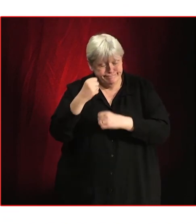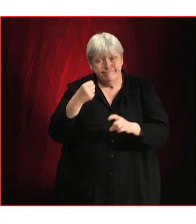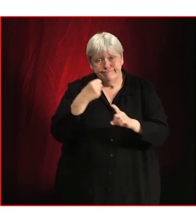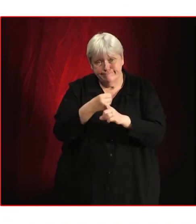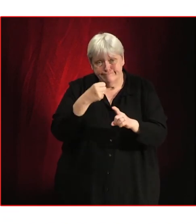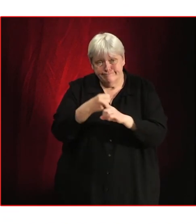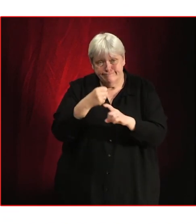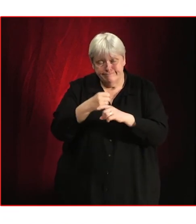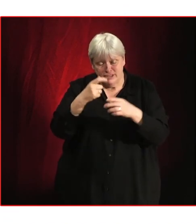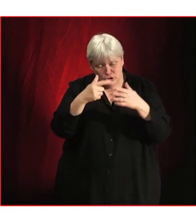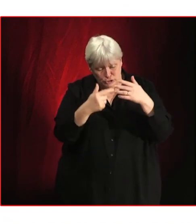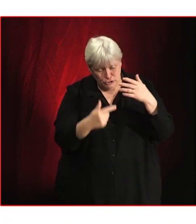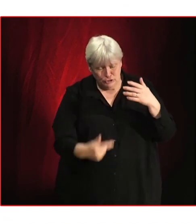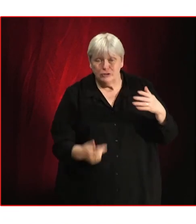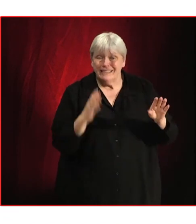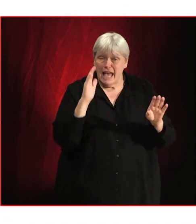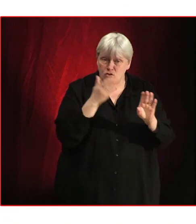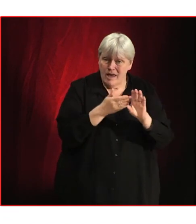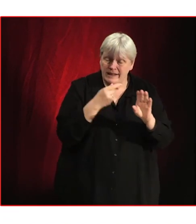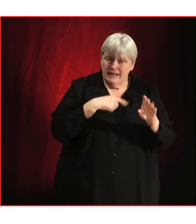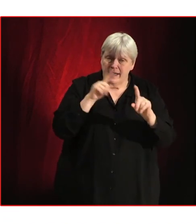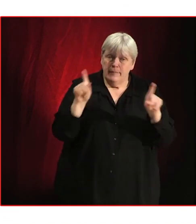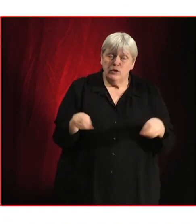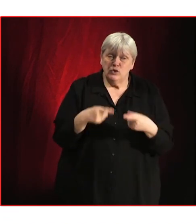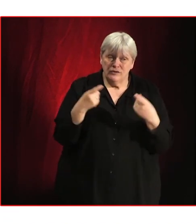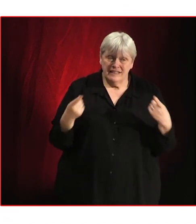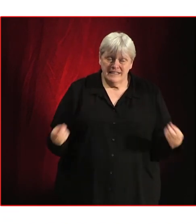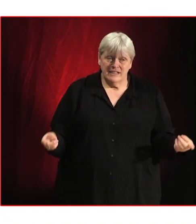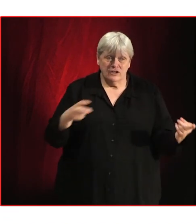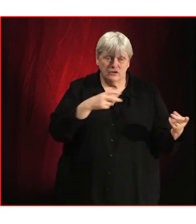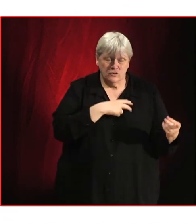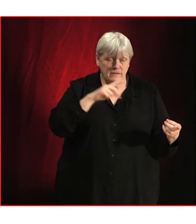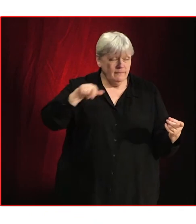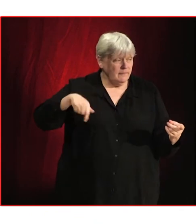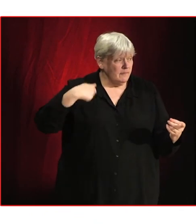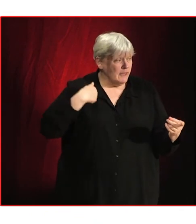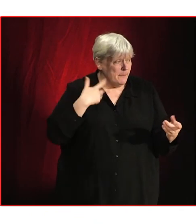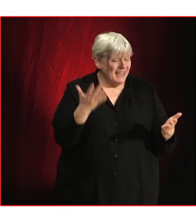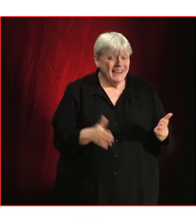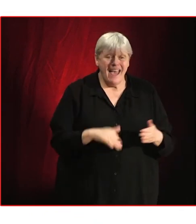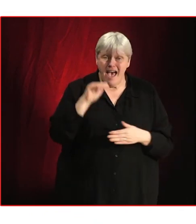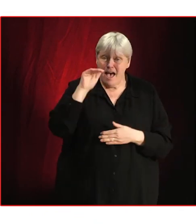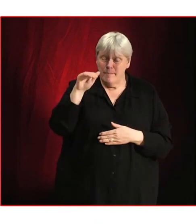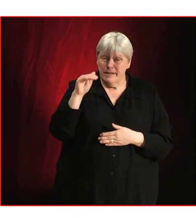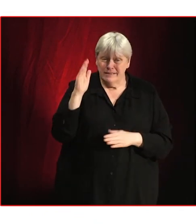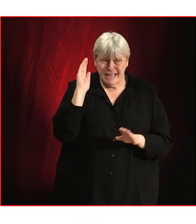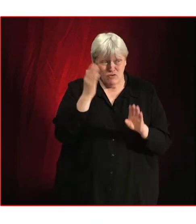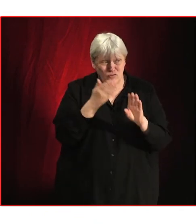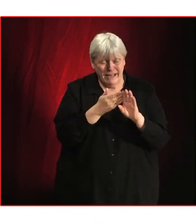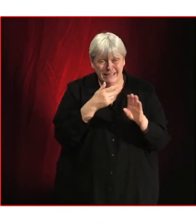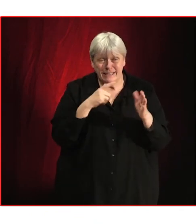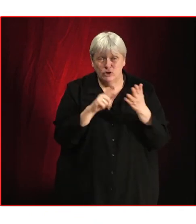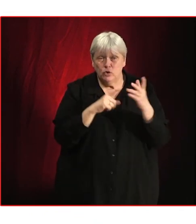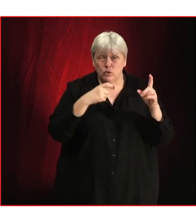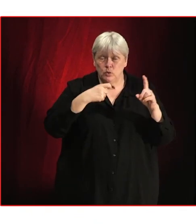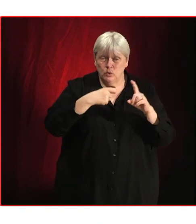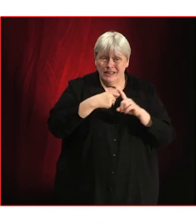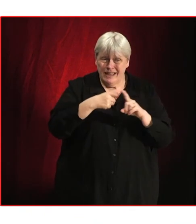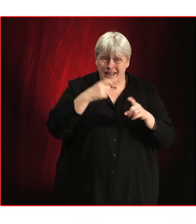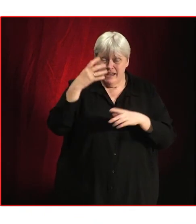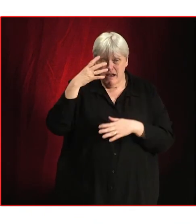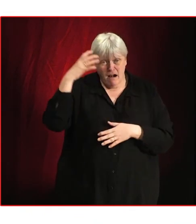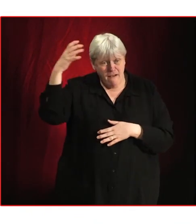Apple Music directly, the Musician Union and the Iversk Academy have appealed directly to the UK government to regulate the streaming system.